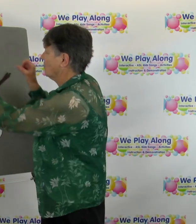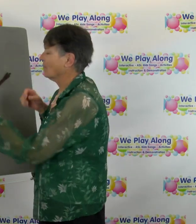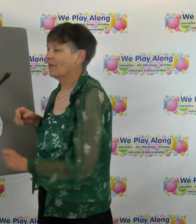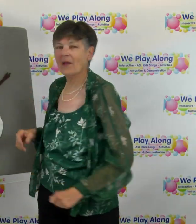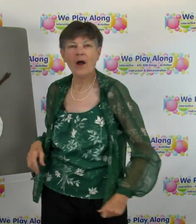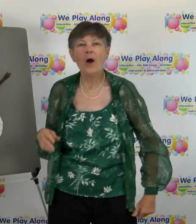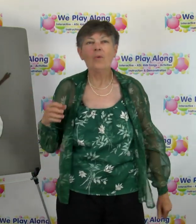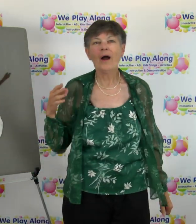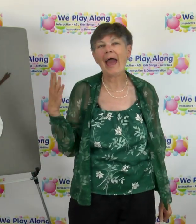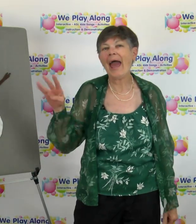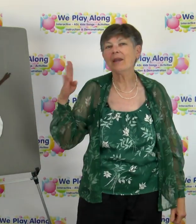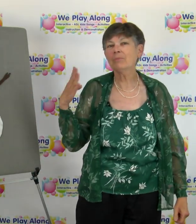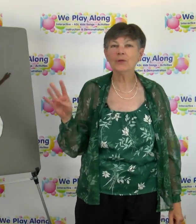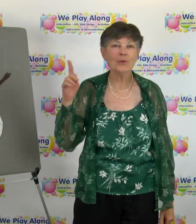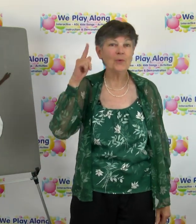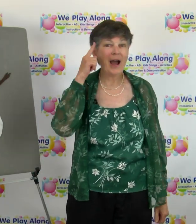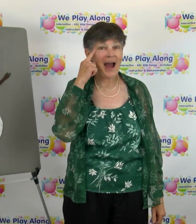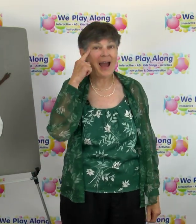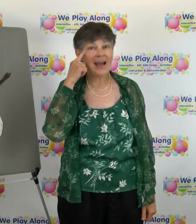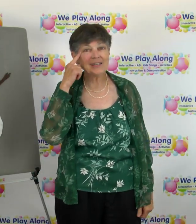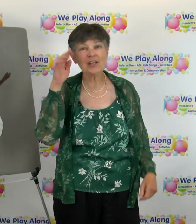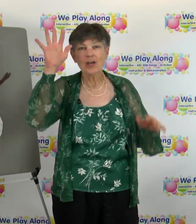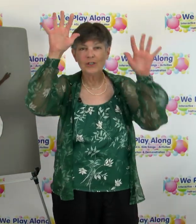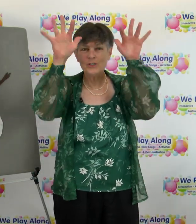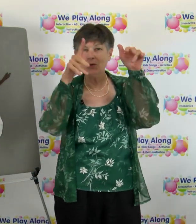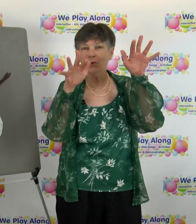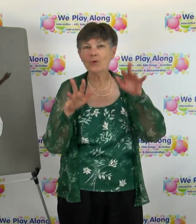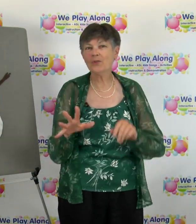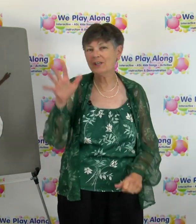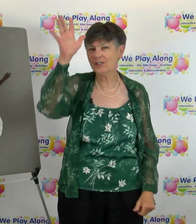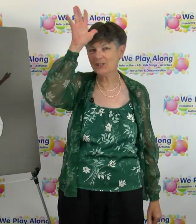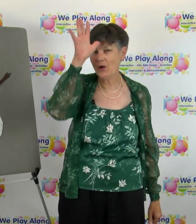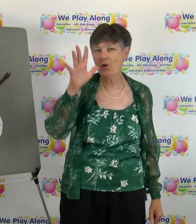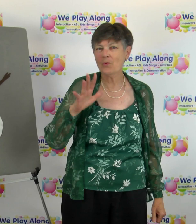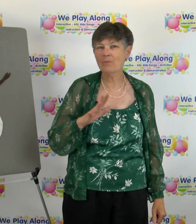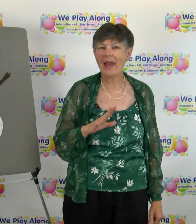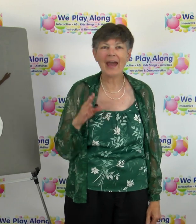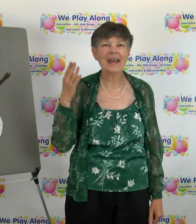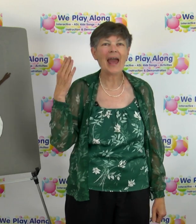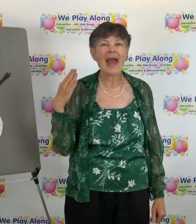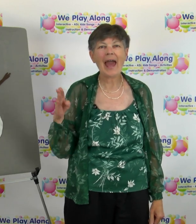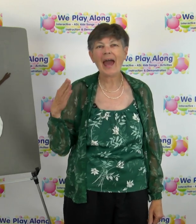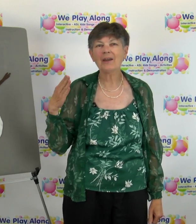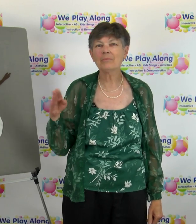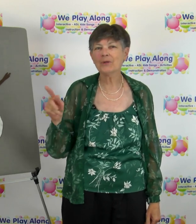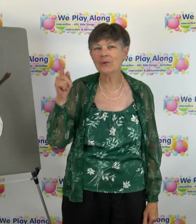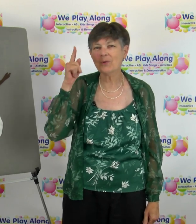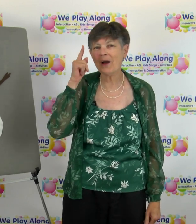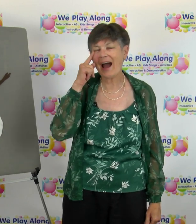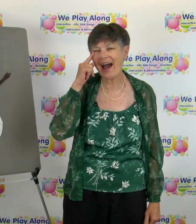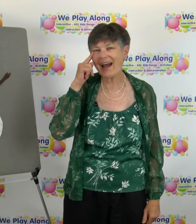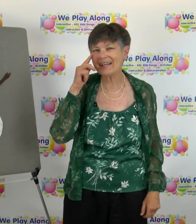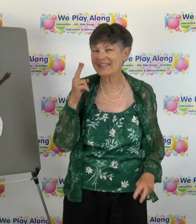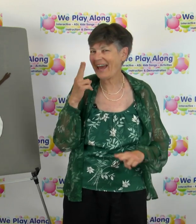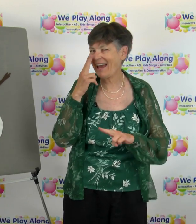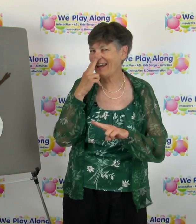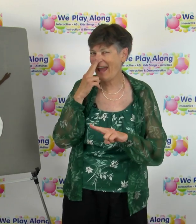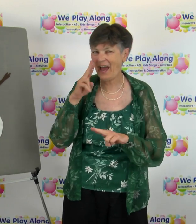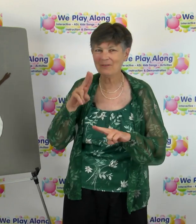we'll add blue eyes to the snowman add blue eyes to have